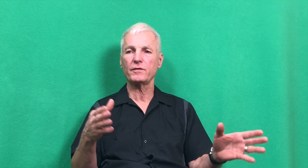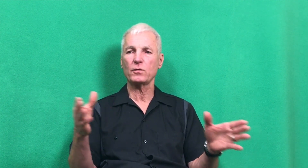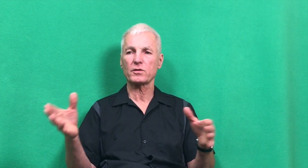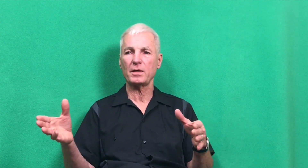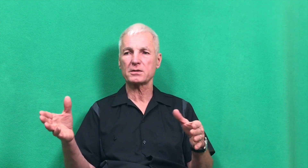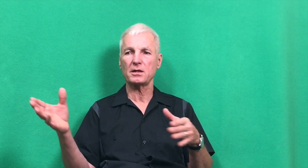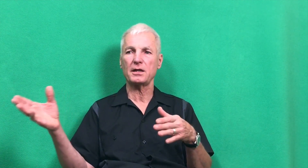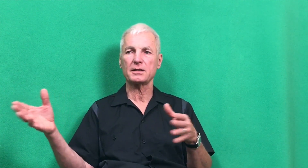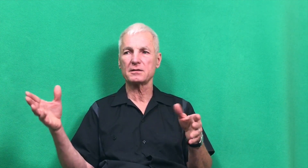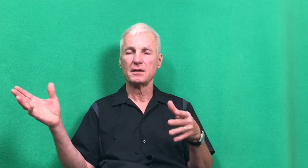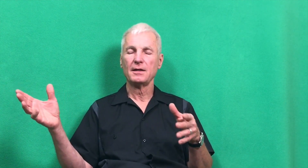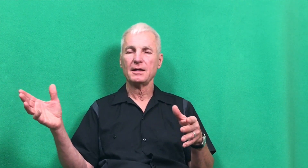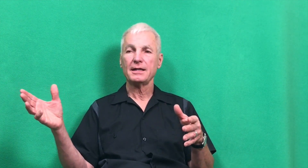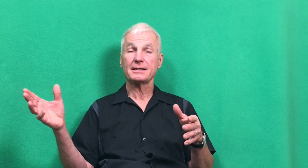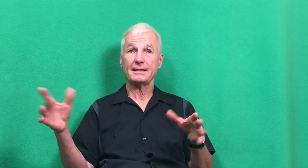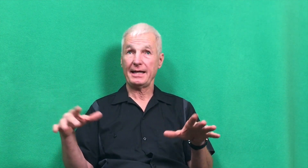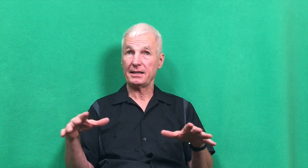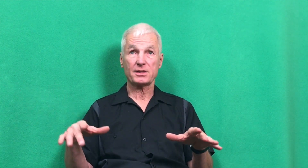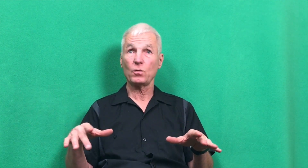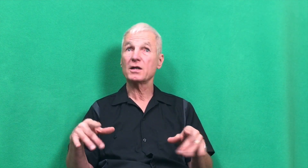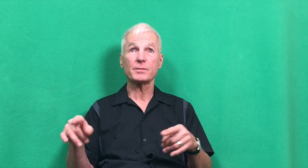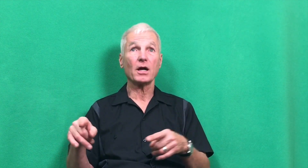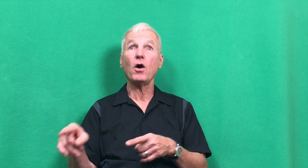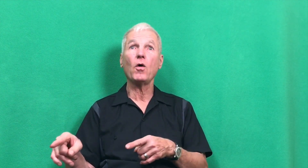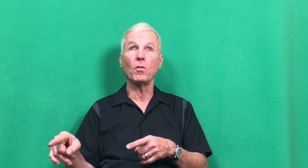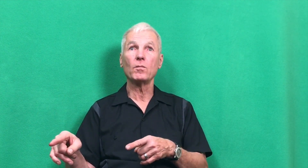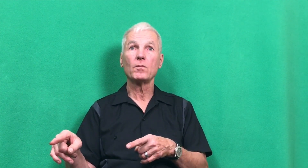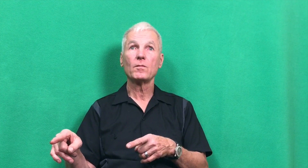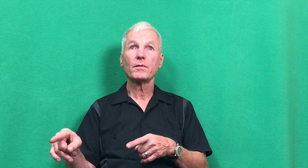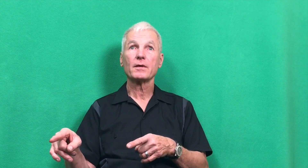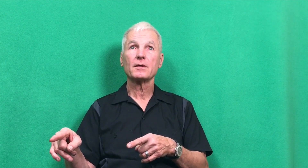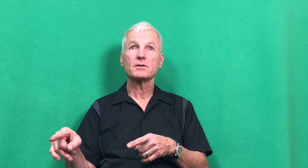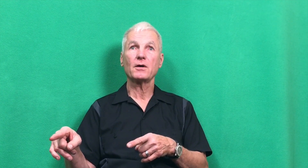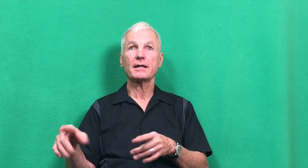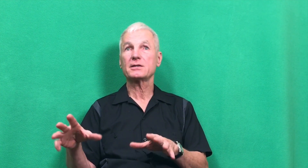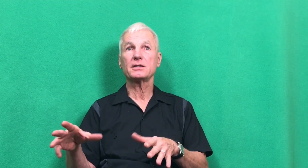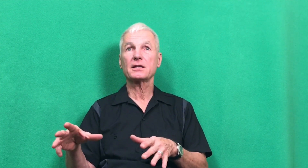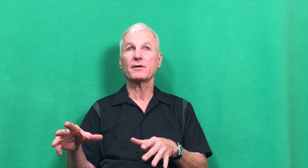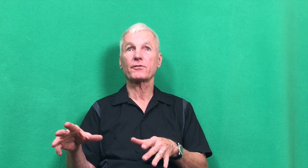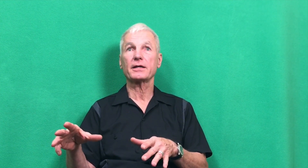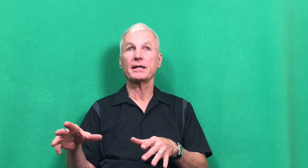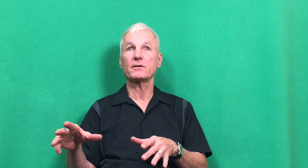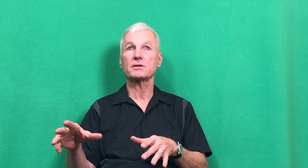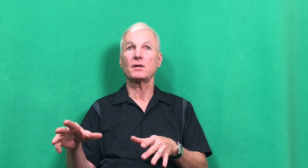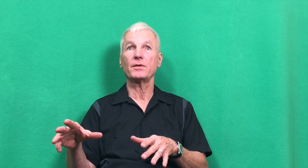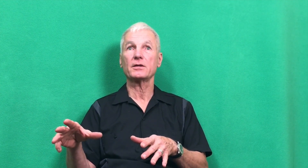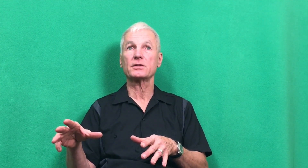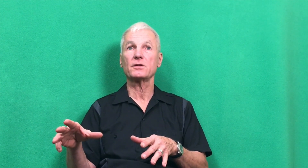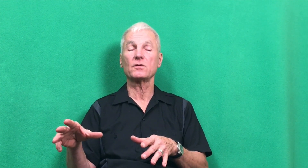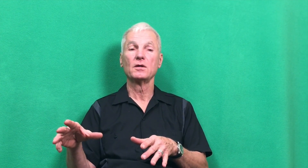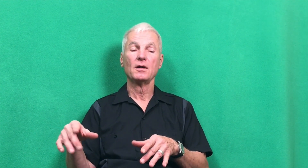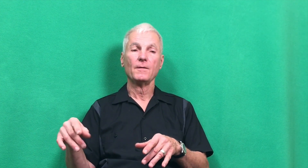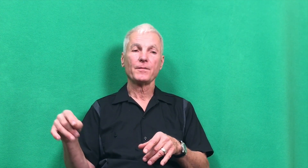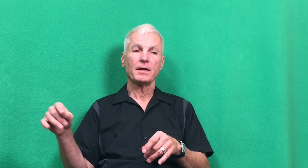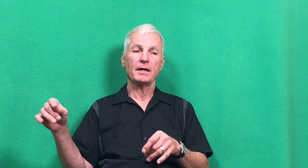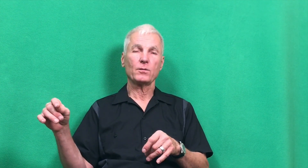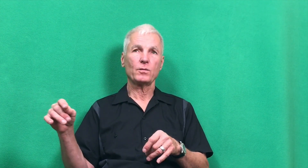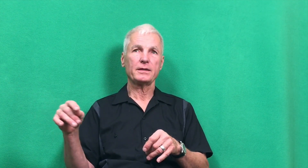movie with my son, and he said, Dad, she wants me home. So, I guess she's kind of freaking out or something there, too. And we